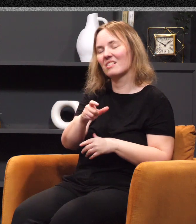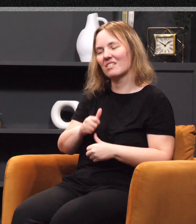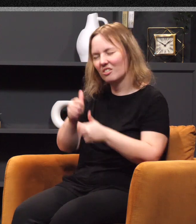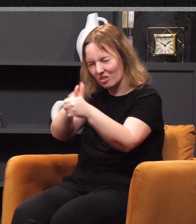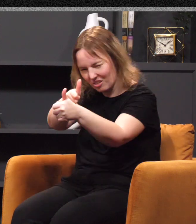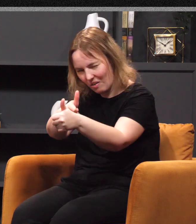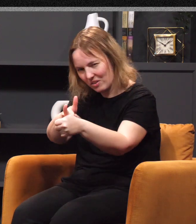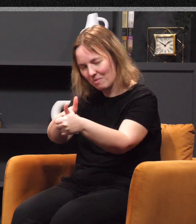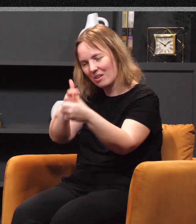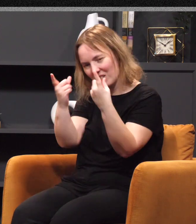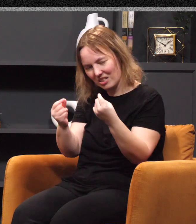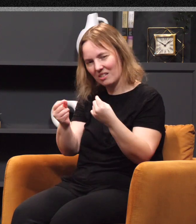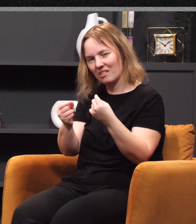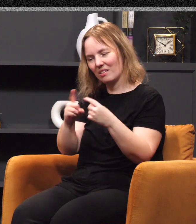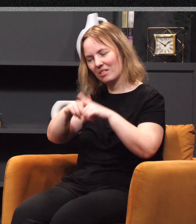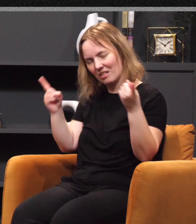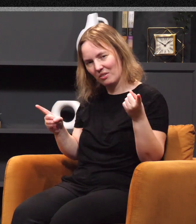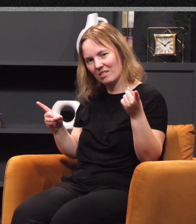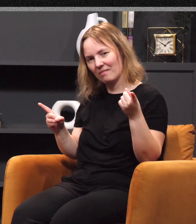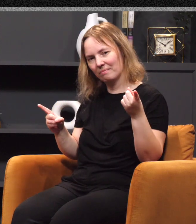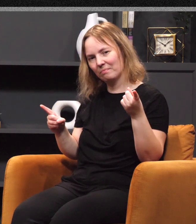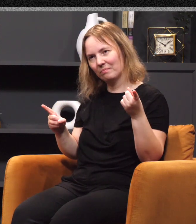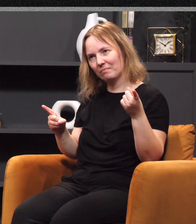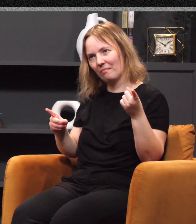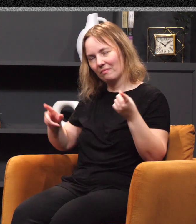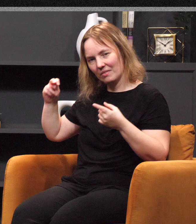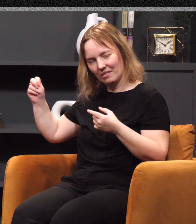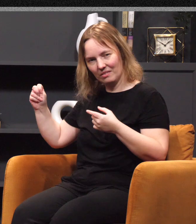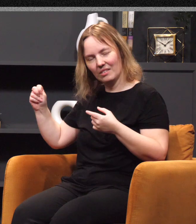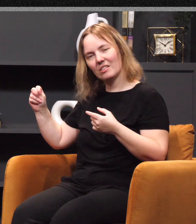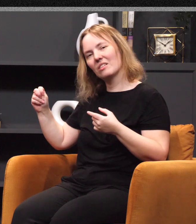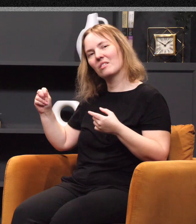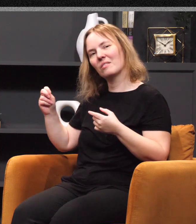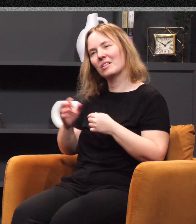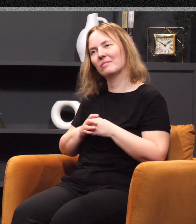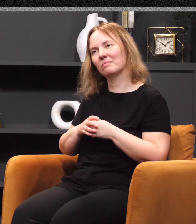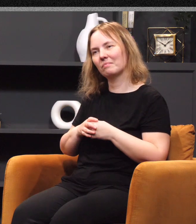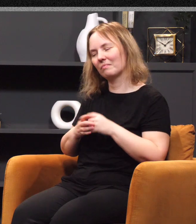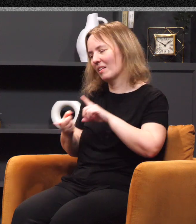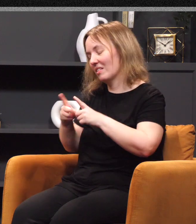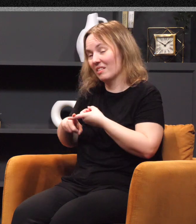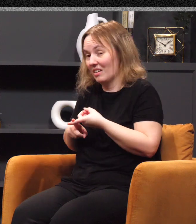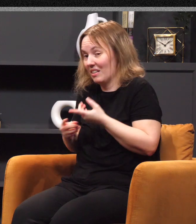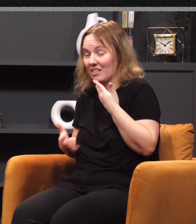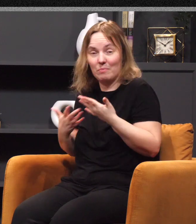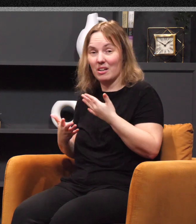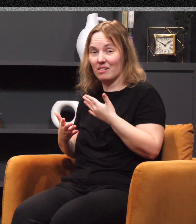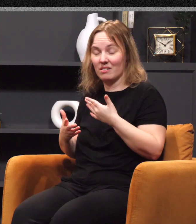And that was the difference in her legacy and Naomi's legacy. And friends, it doesn't matter what area of life you apply it to. It